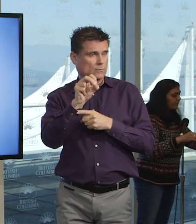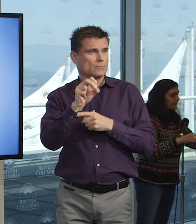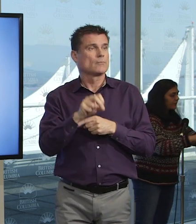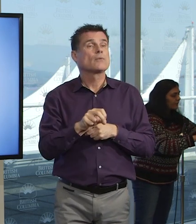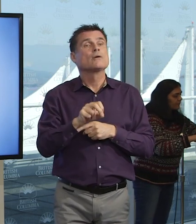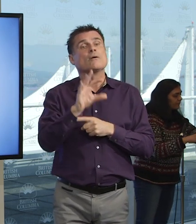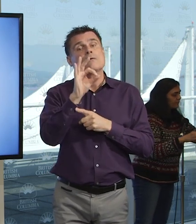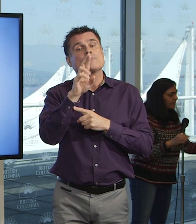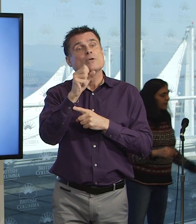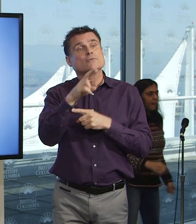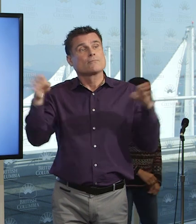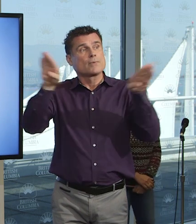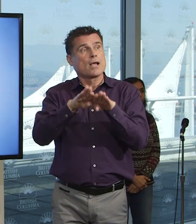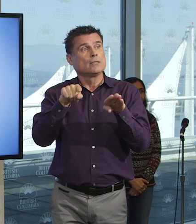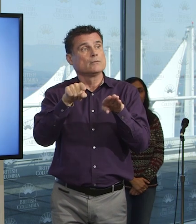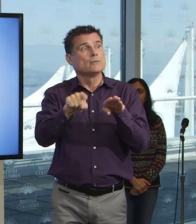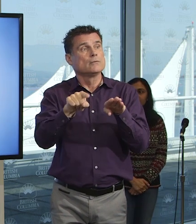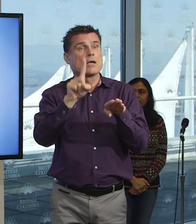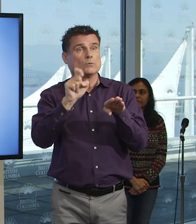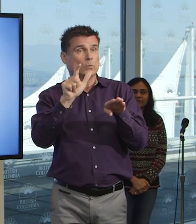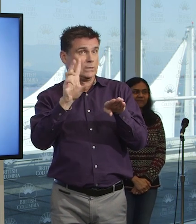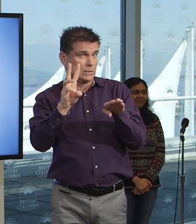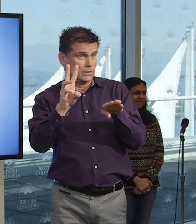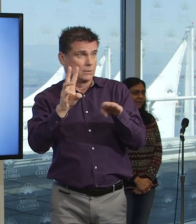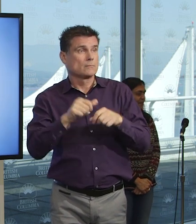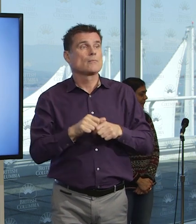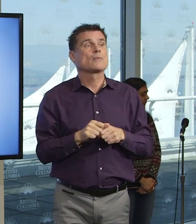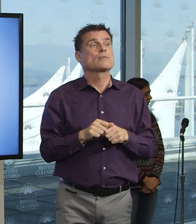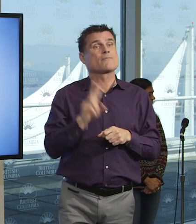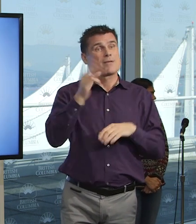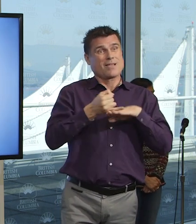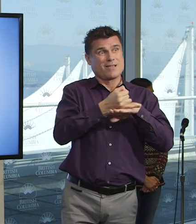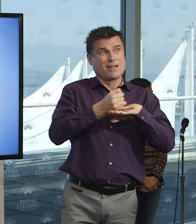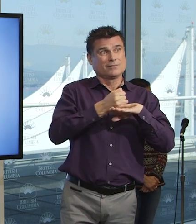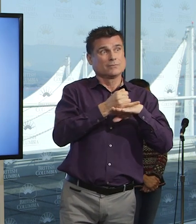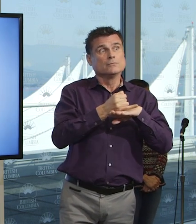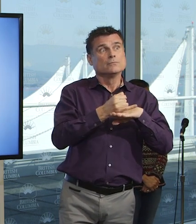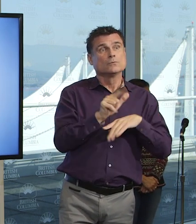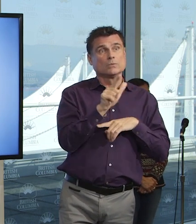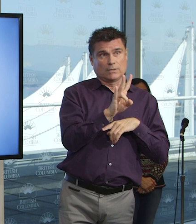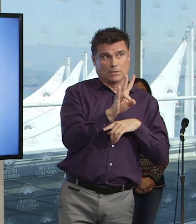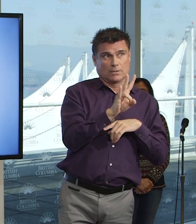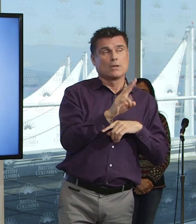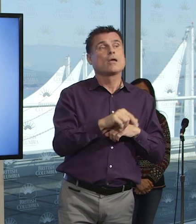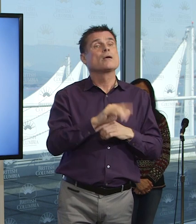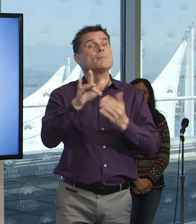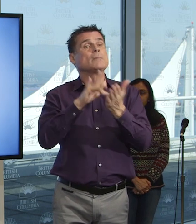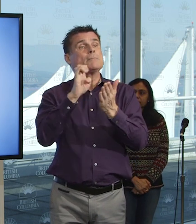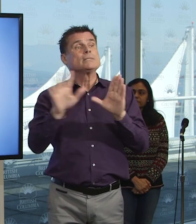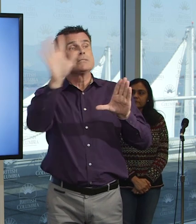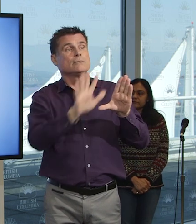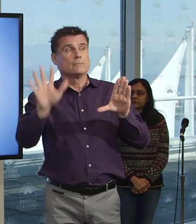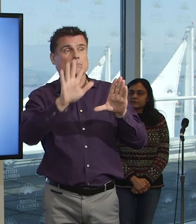in Fraser Health, 37 on Vancouver Island, 27 in Interior Health, and we remain at four people